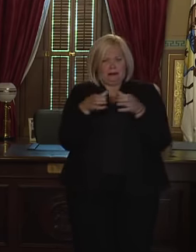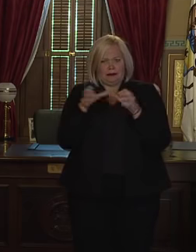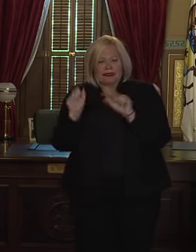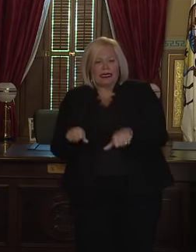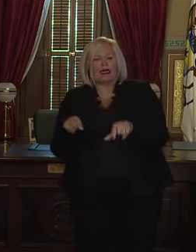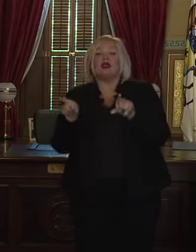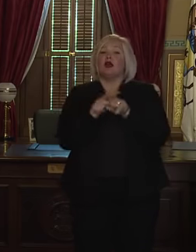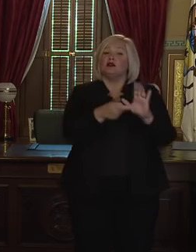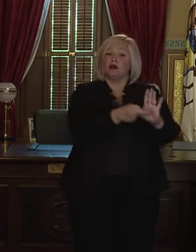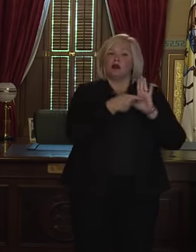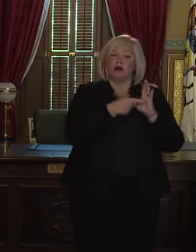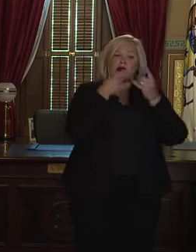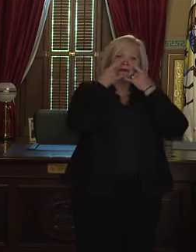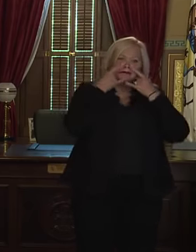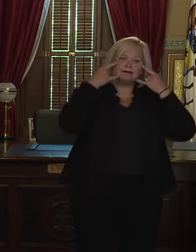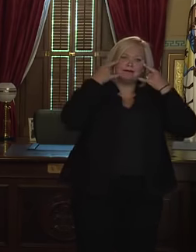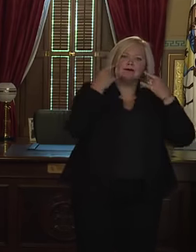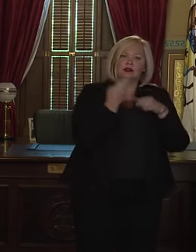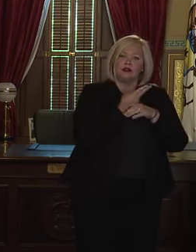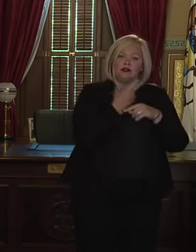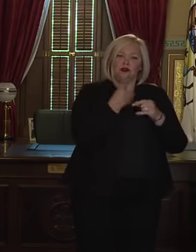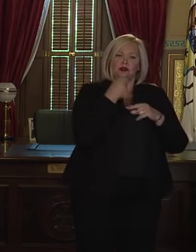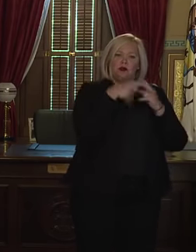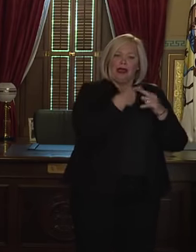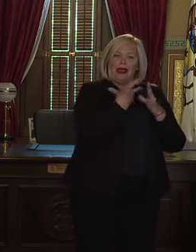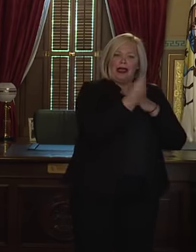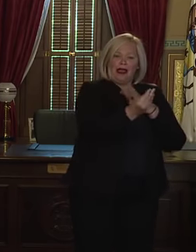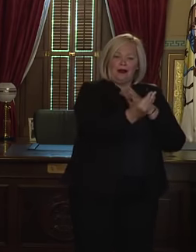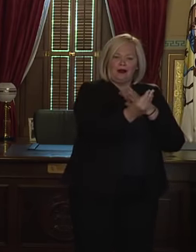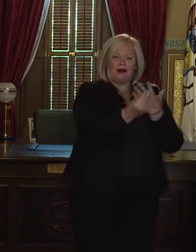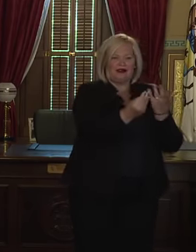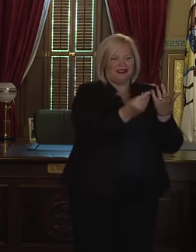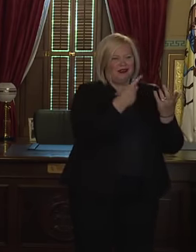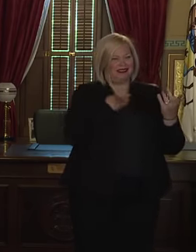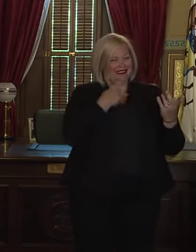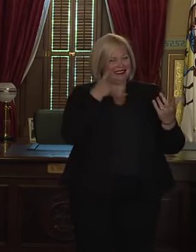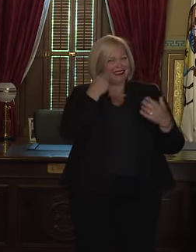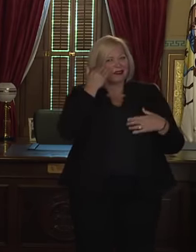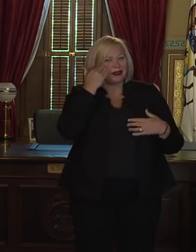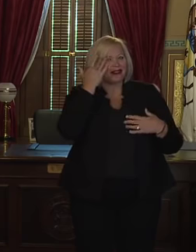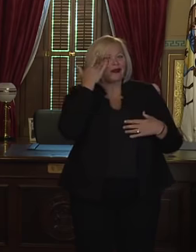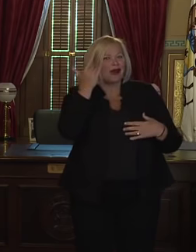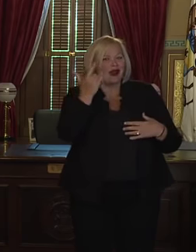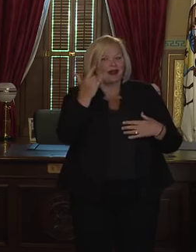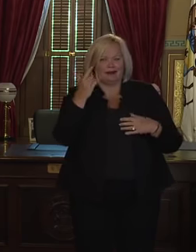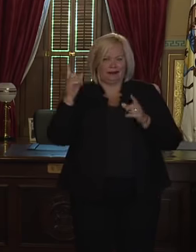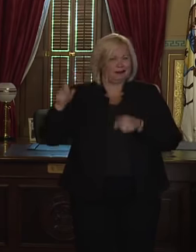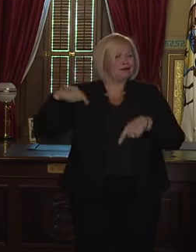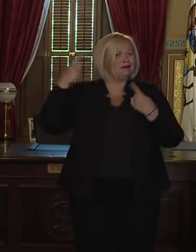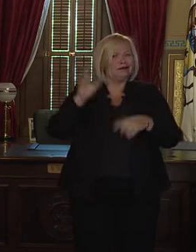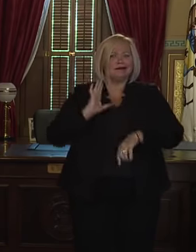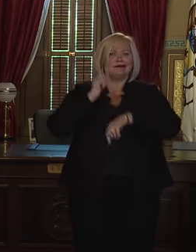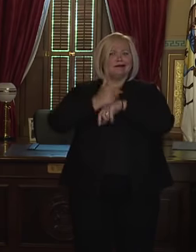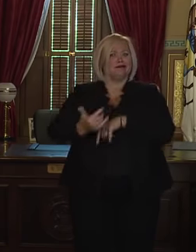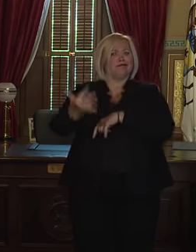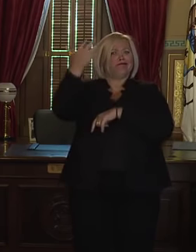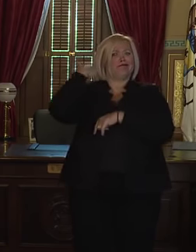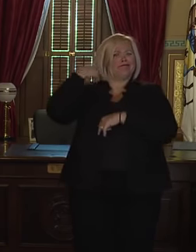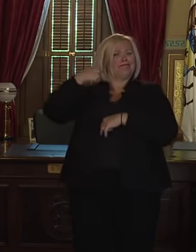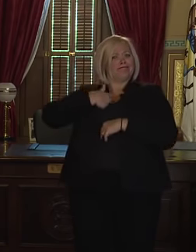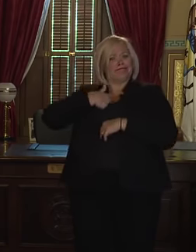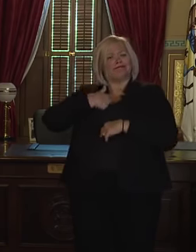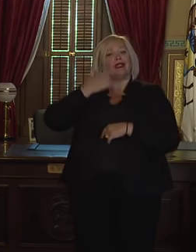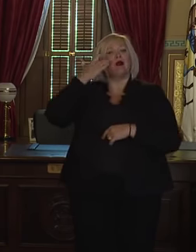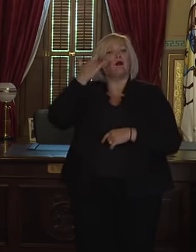coverings in public spaces. That should sound familiar because that's what we've been doing. We're going to keep doing it because that's what the CDC